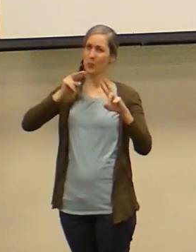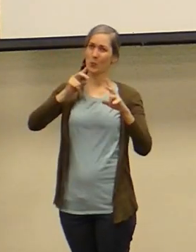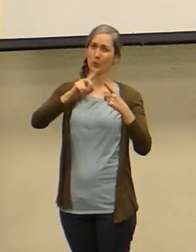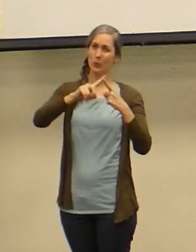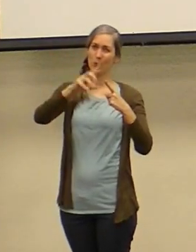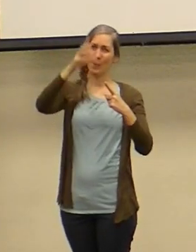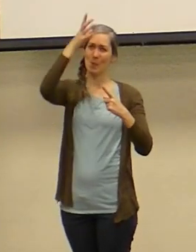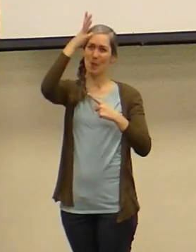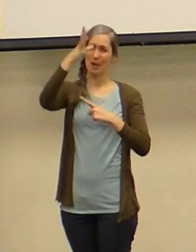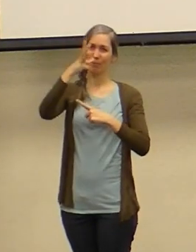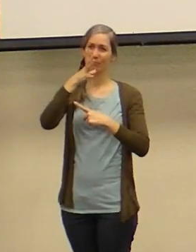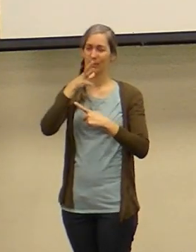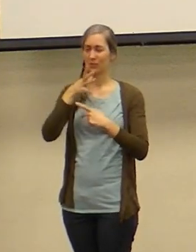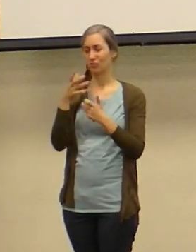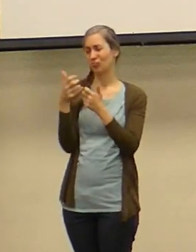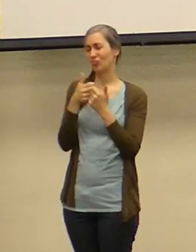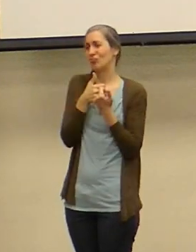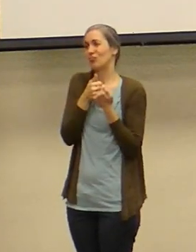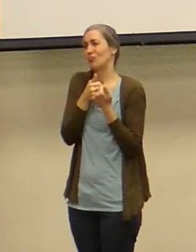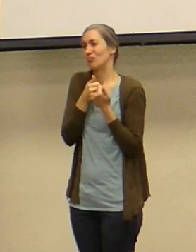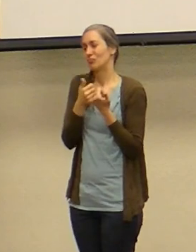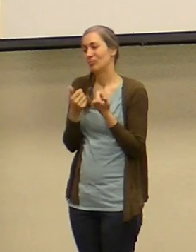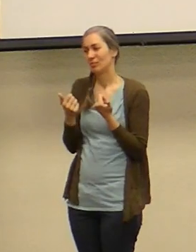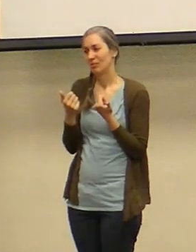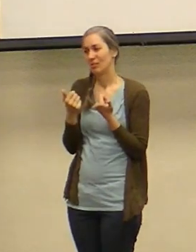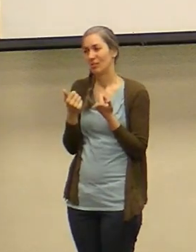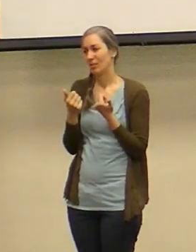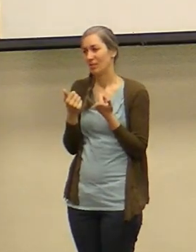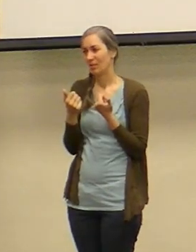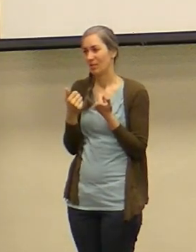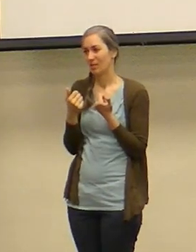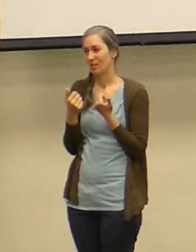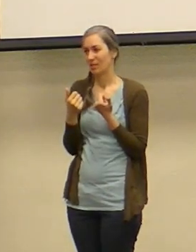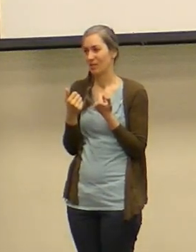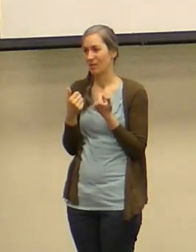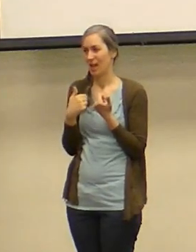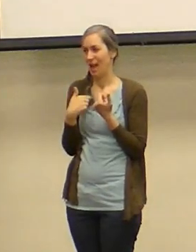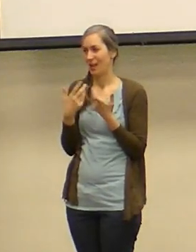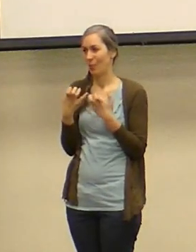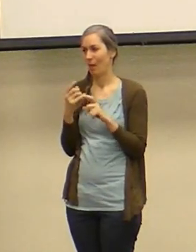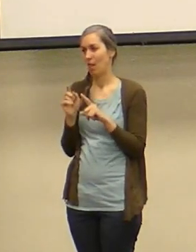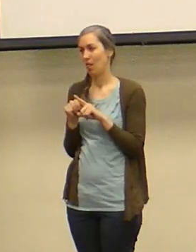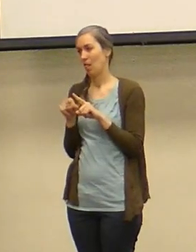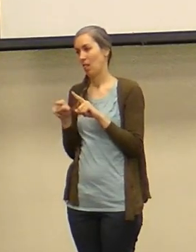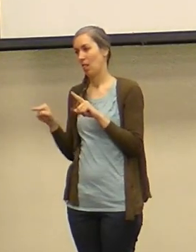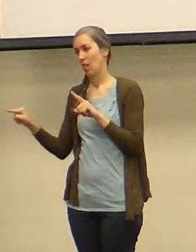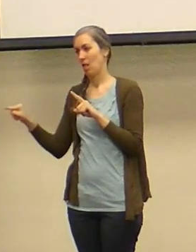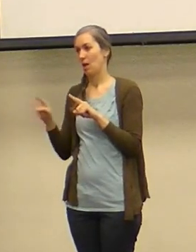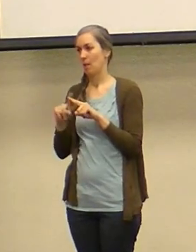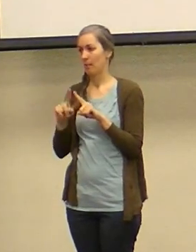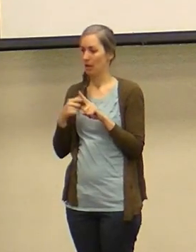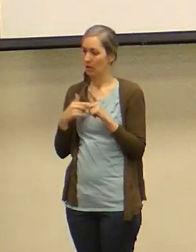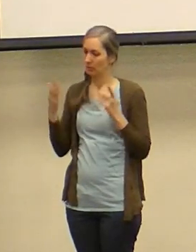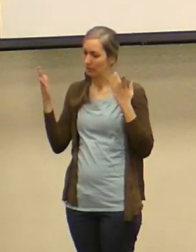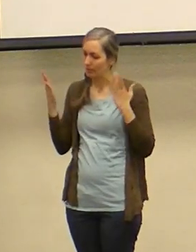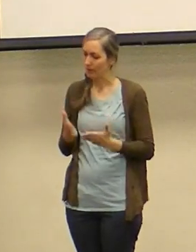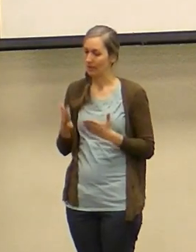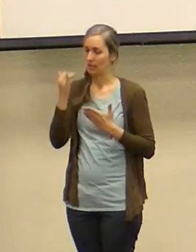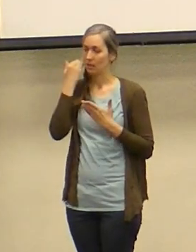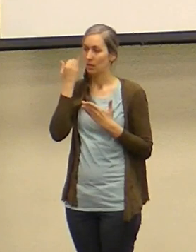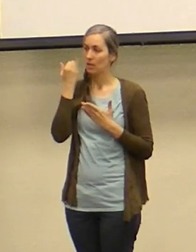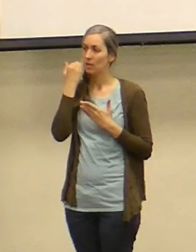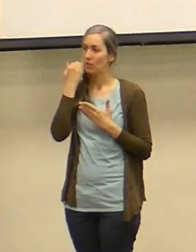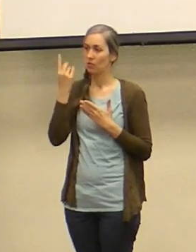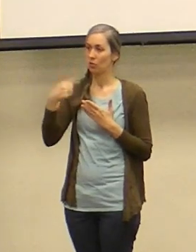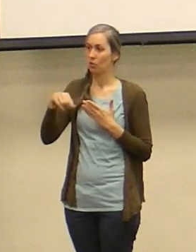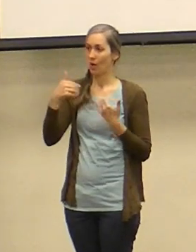significant relationships and I want to and this is I don't want to rabbit trail but I'm really convicted of this that if you put your